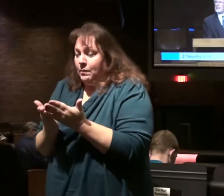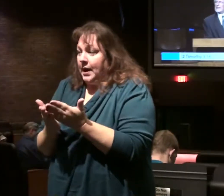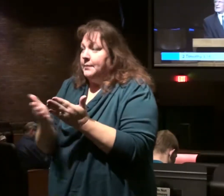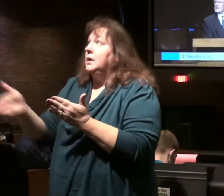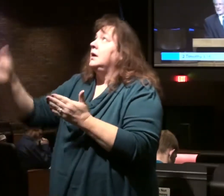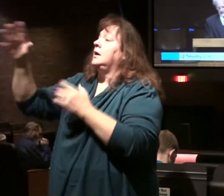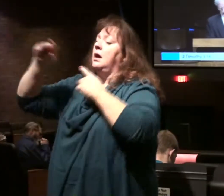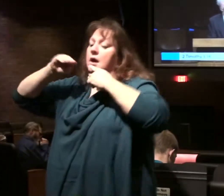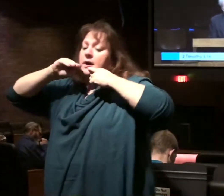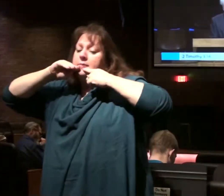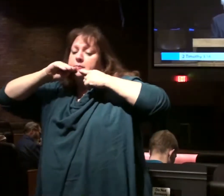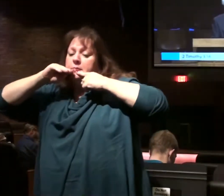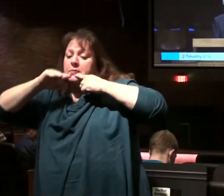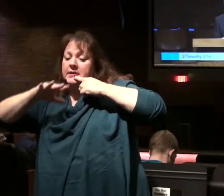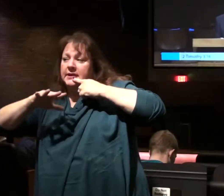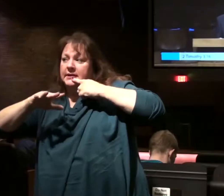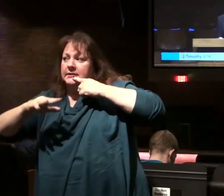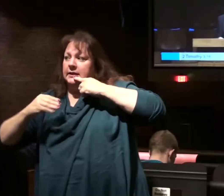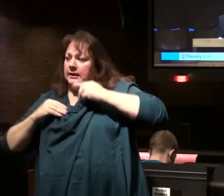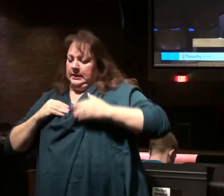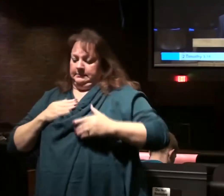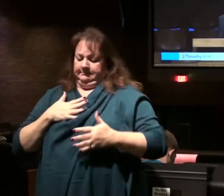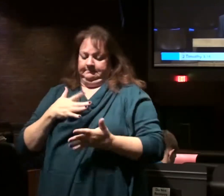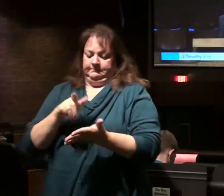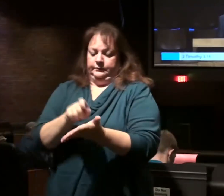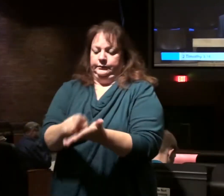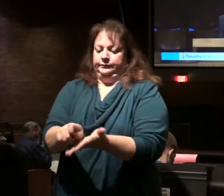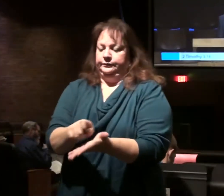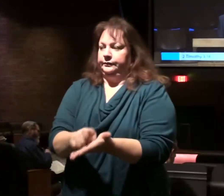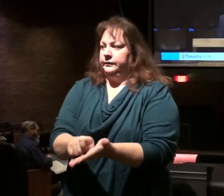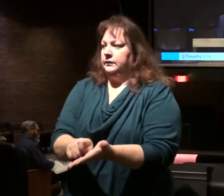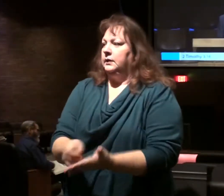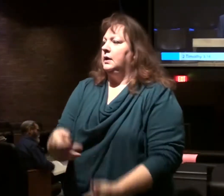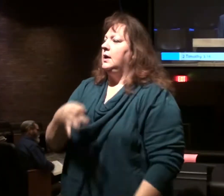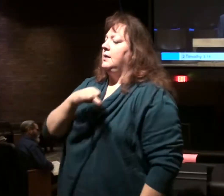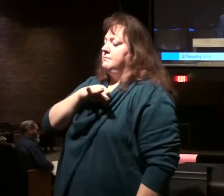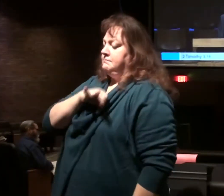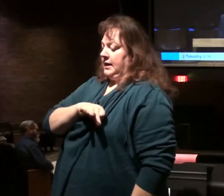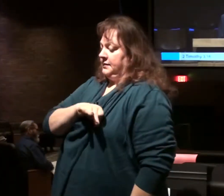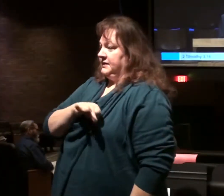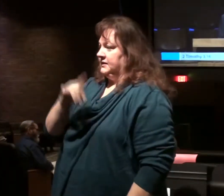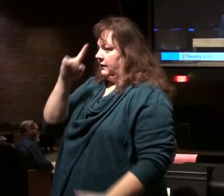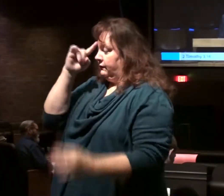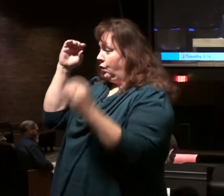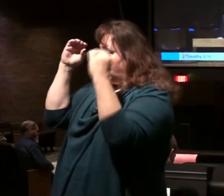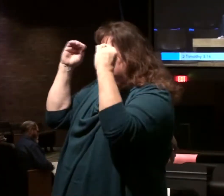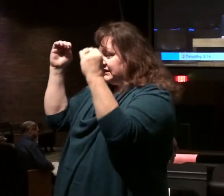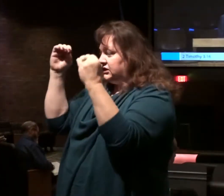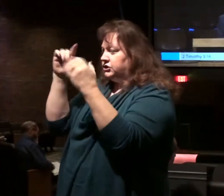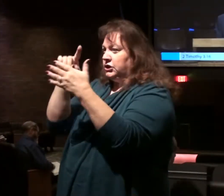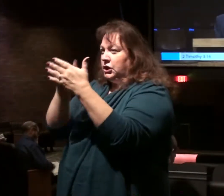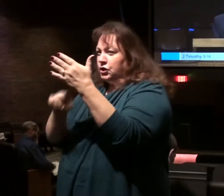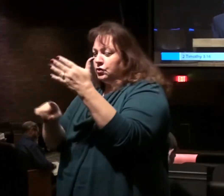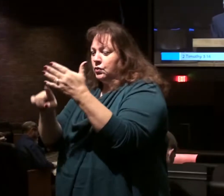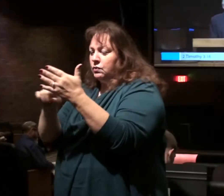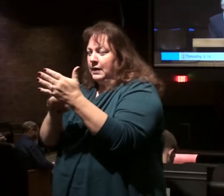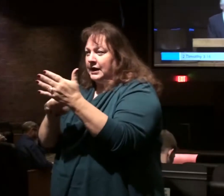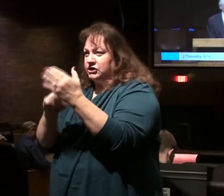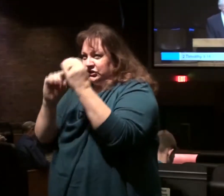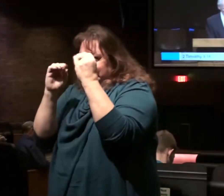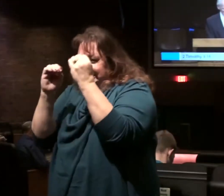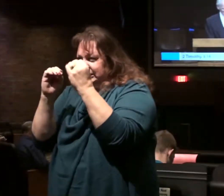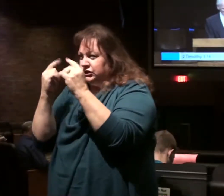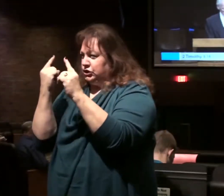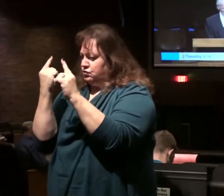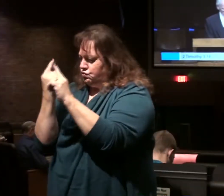God, God-breathed, and profitable for teaching, reproof, correction, training,